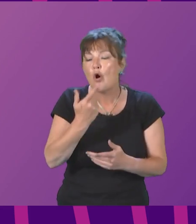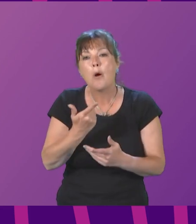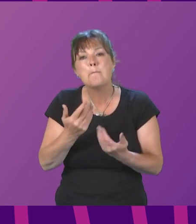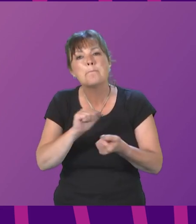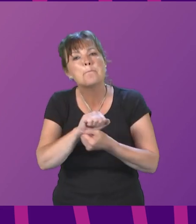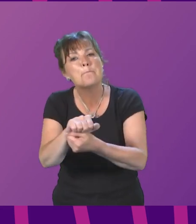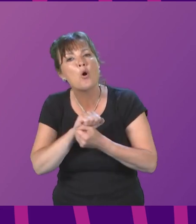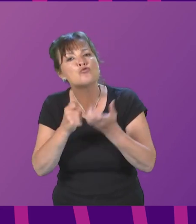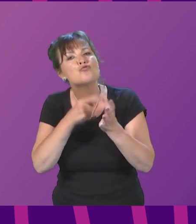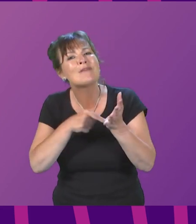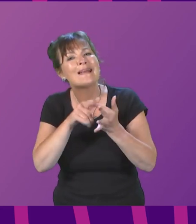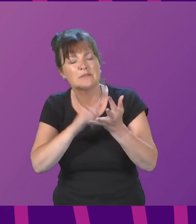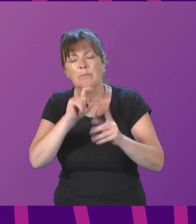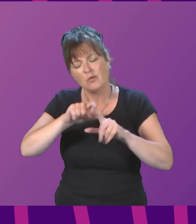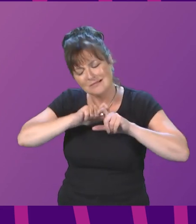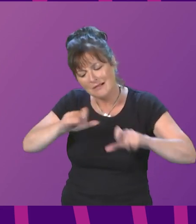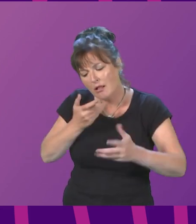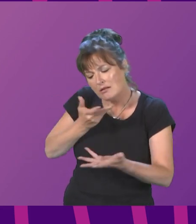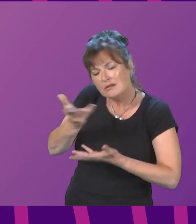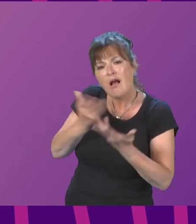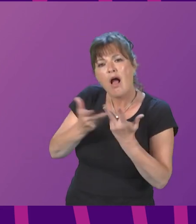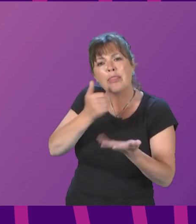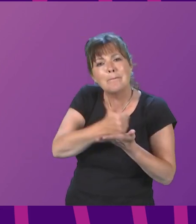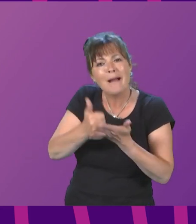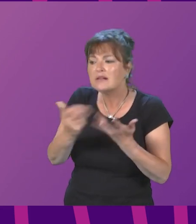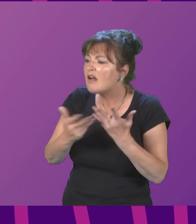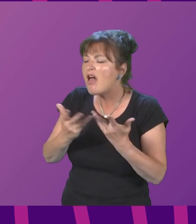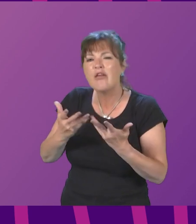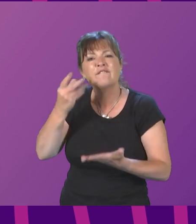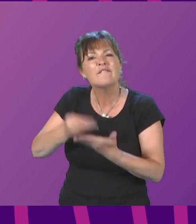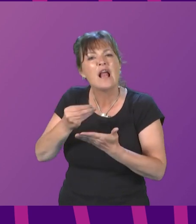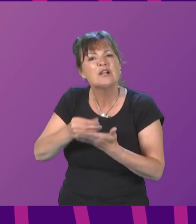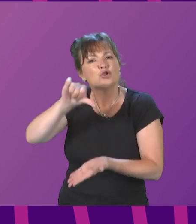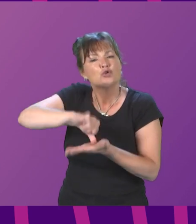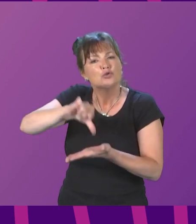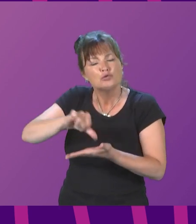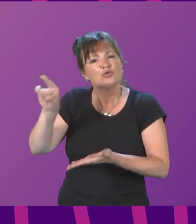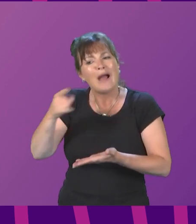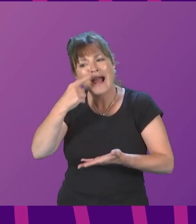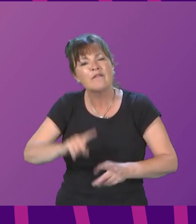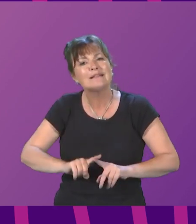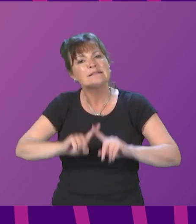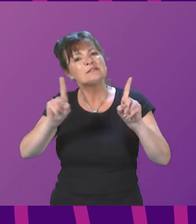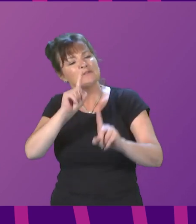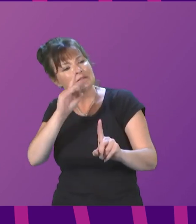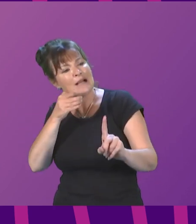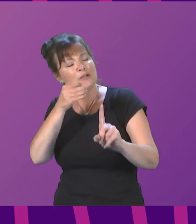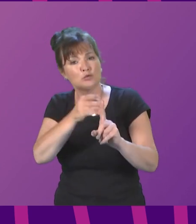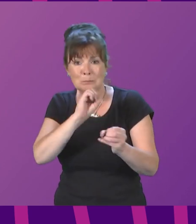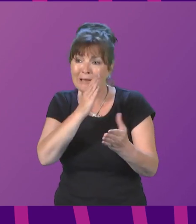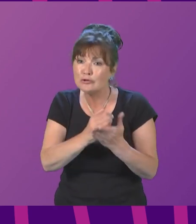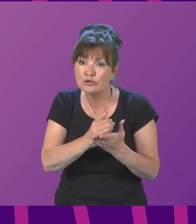but we will continue discussions to encourage banks and other financial services firms to take an approach that maximises security